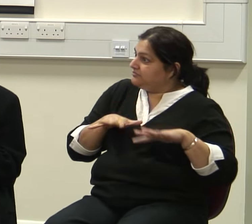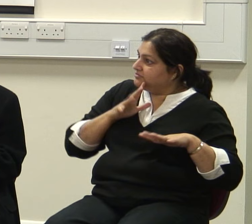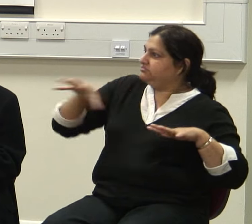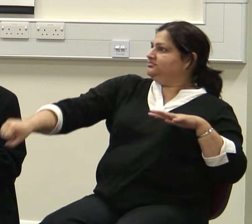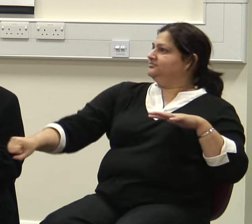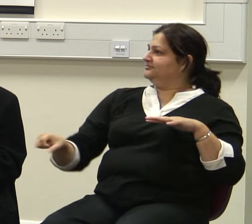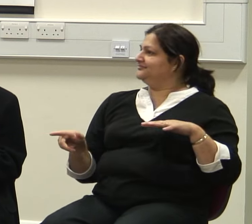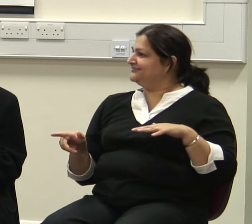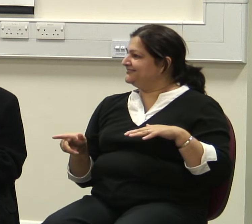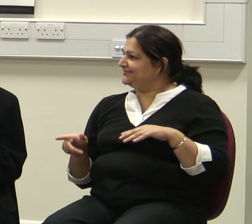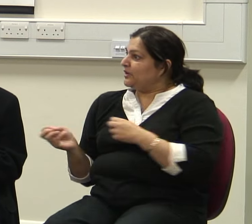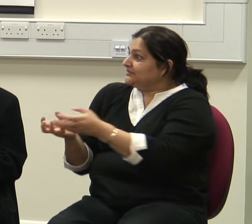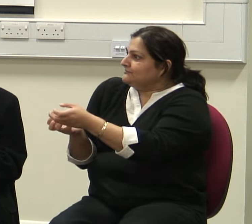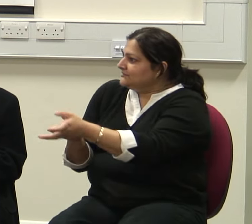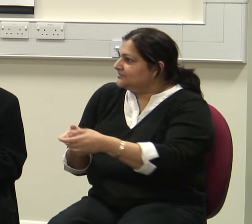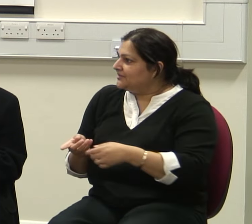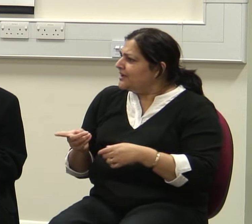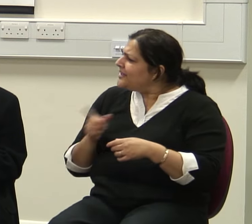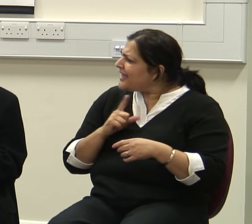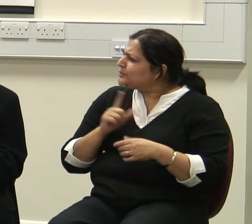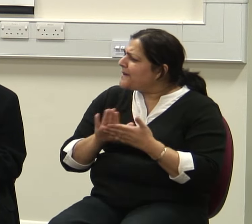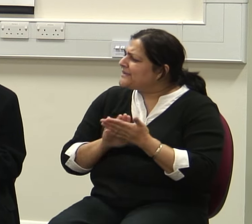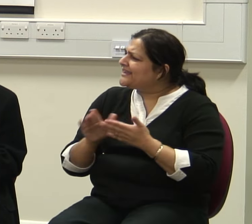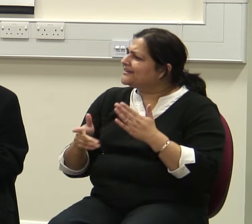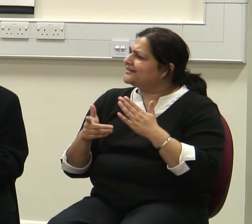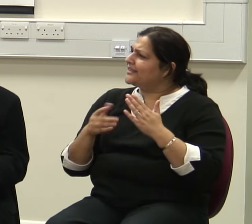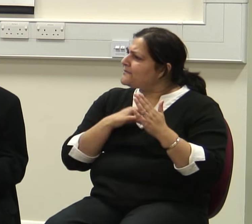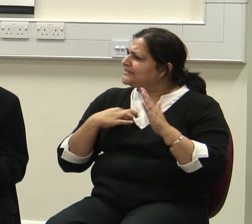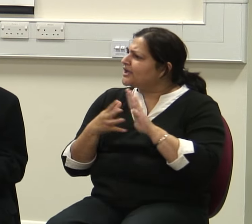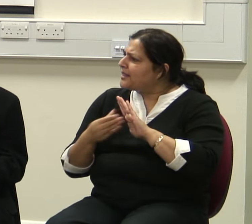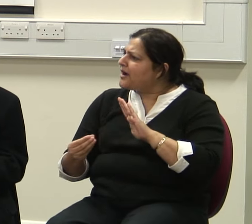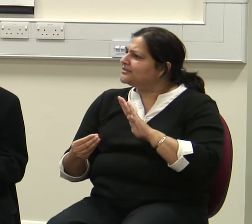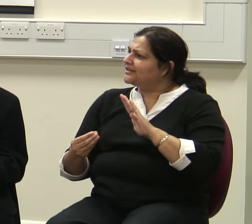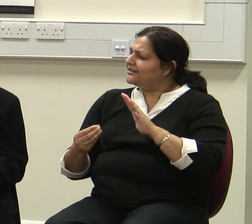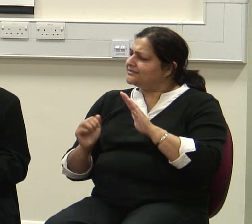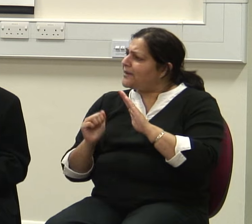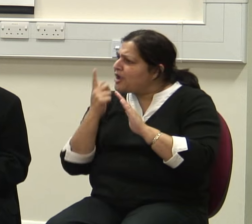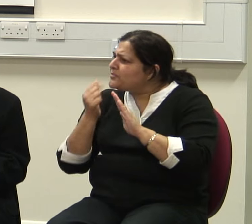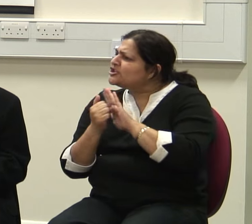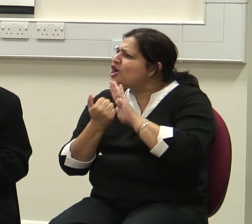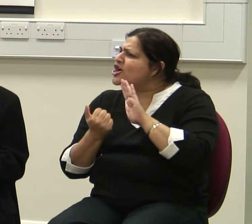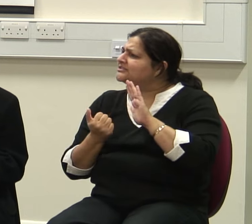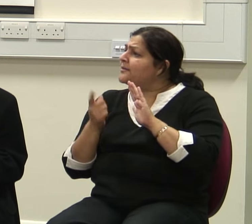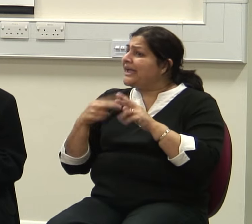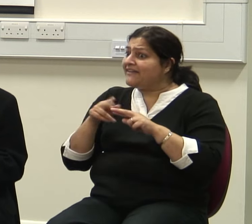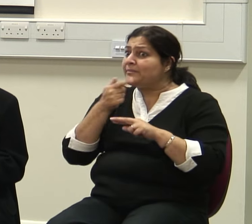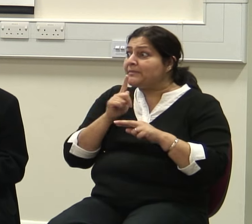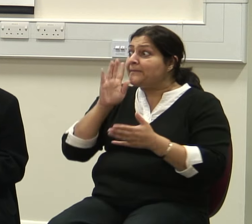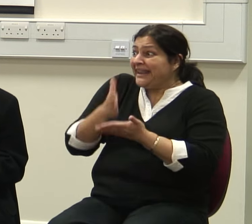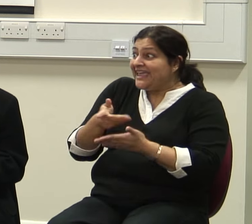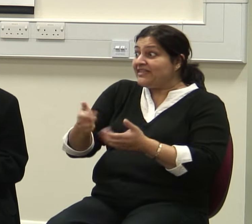Because it's simply absurd. But, of course, as long as enough people believe in it with power, it works.